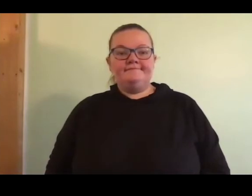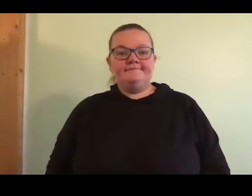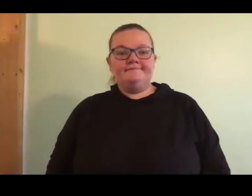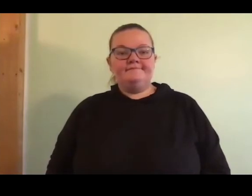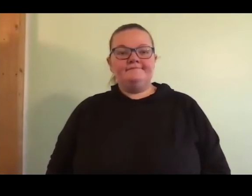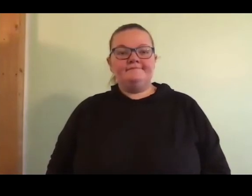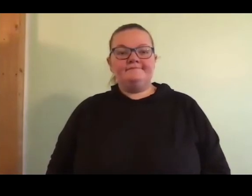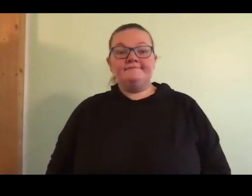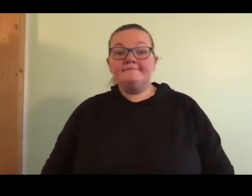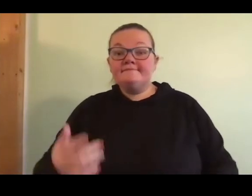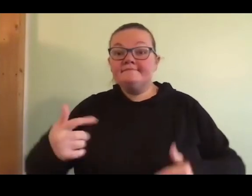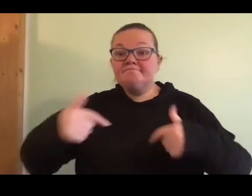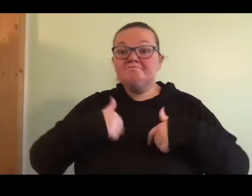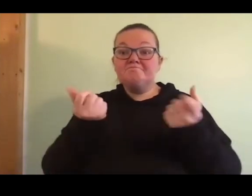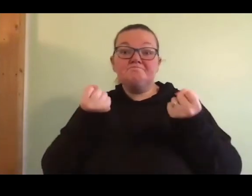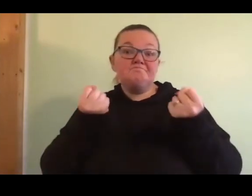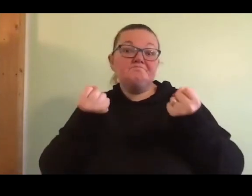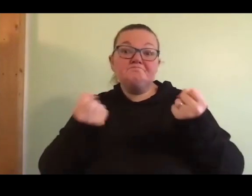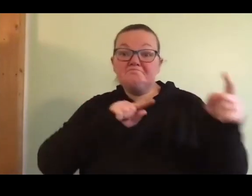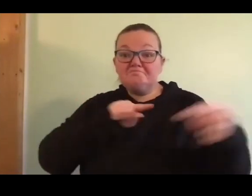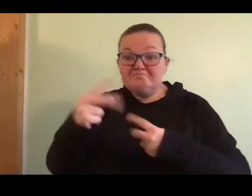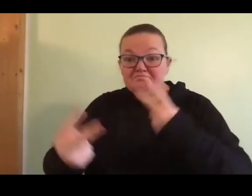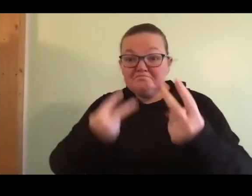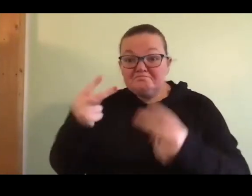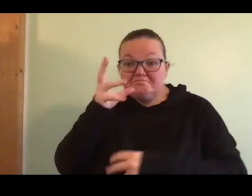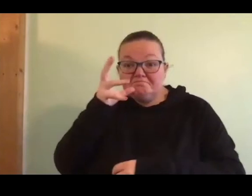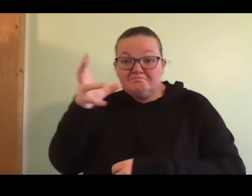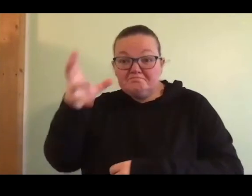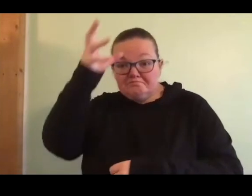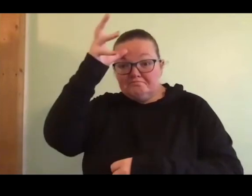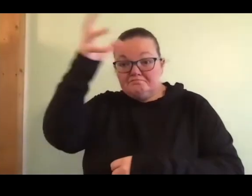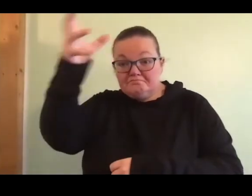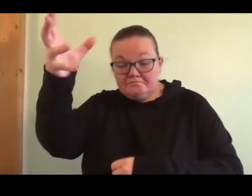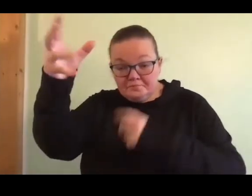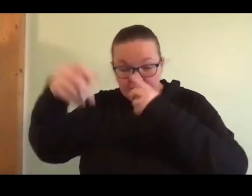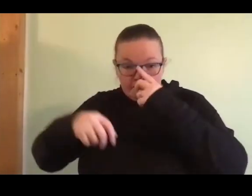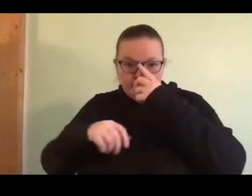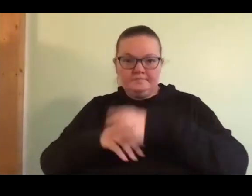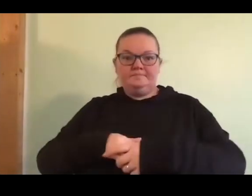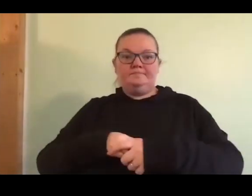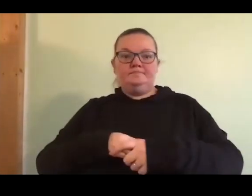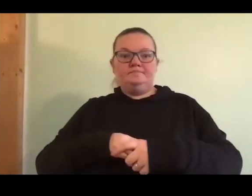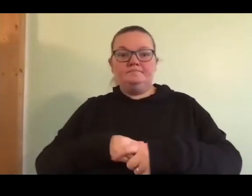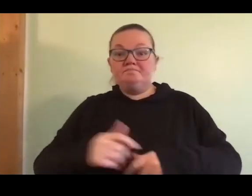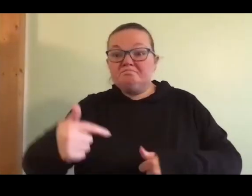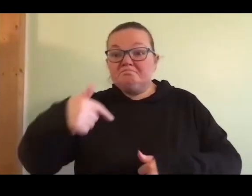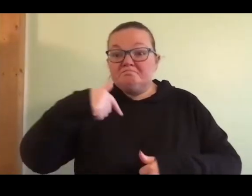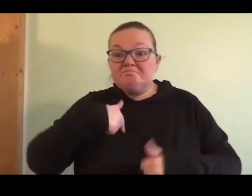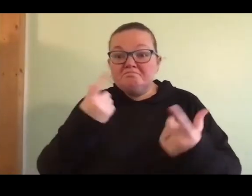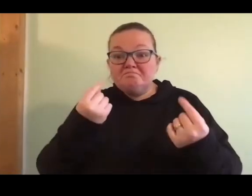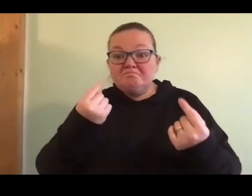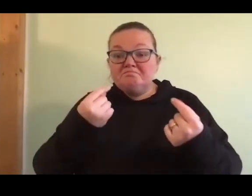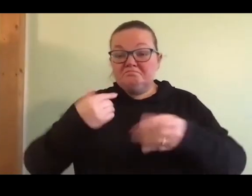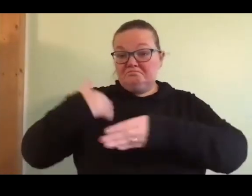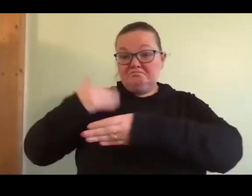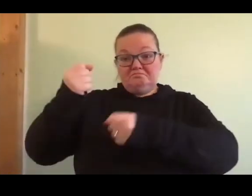On the way to visit Grandma and Grandpa in Kansas, I dropped just one